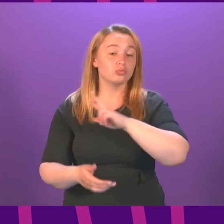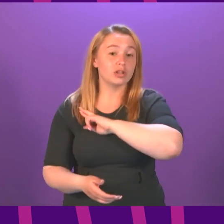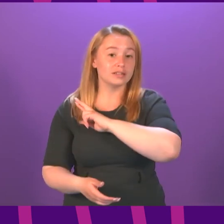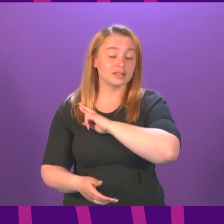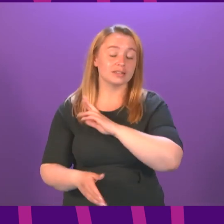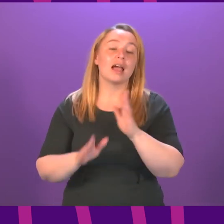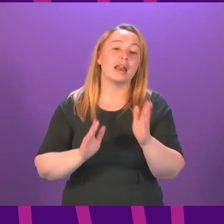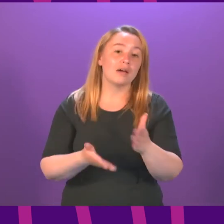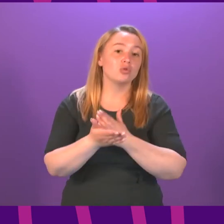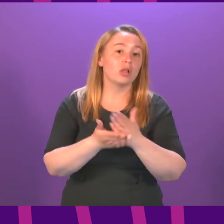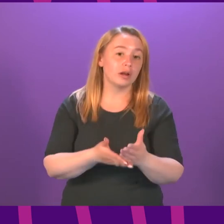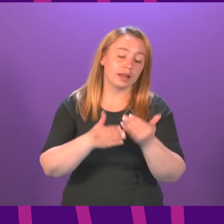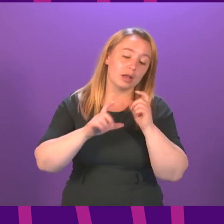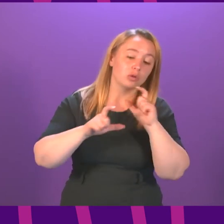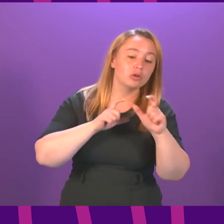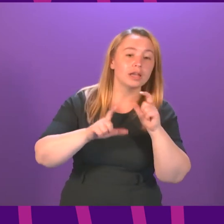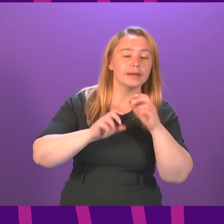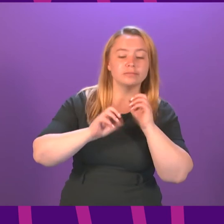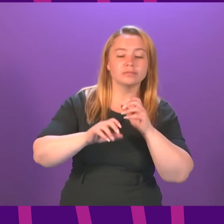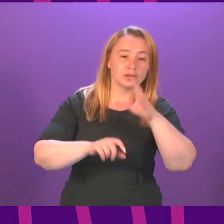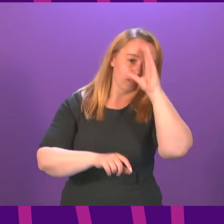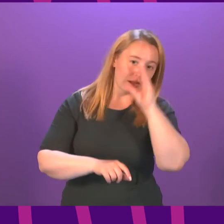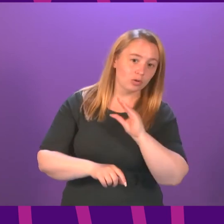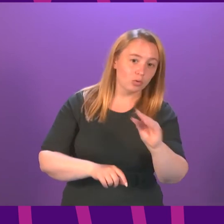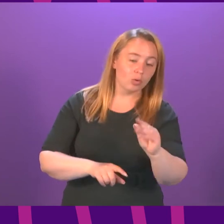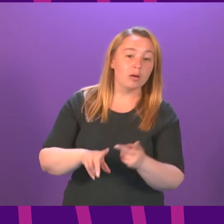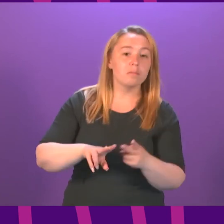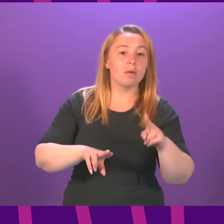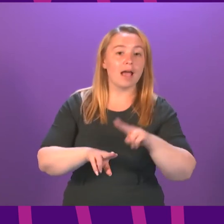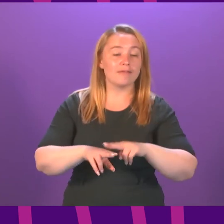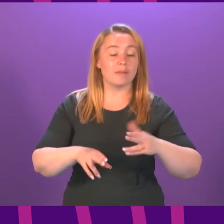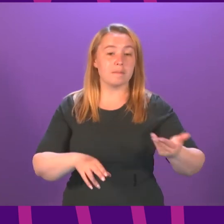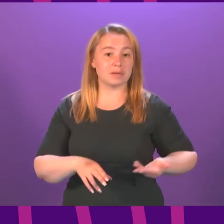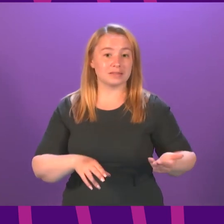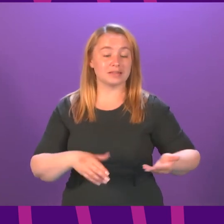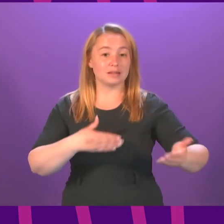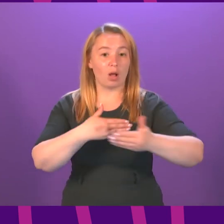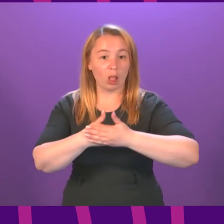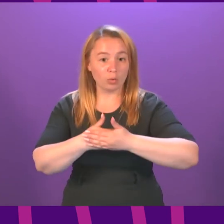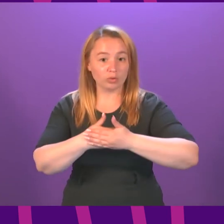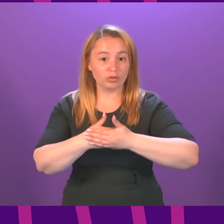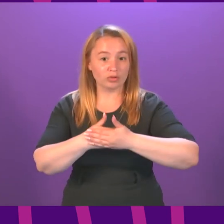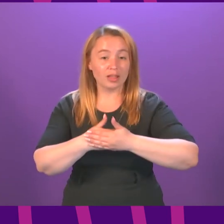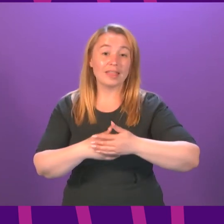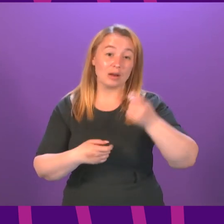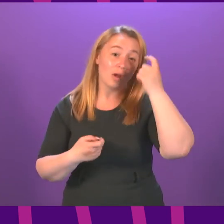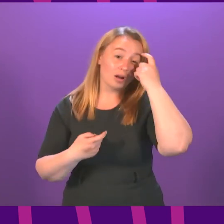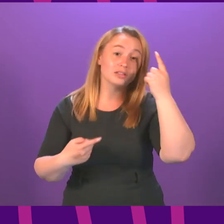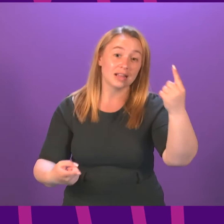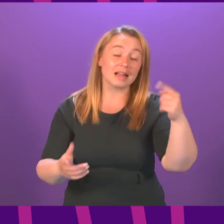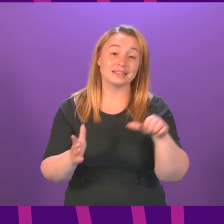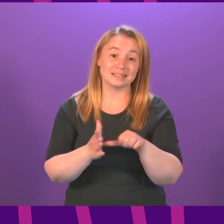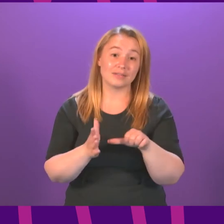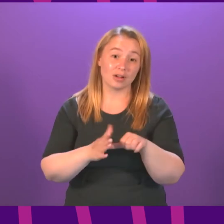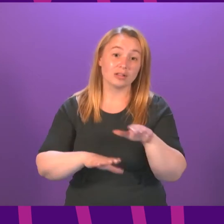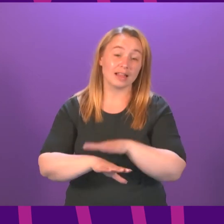that as clearly as possible but I also accept if you are running a business that remains closed that is always understandably going to be very